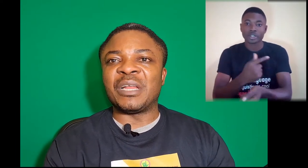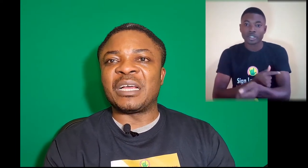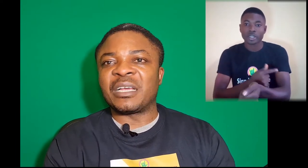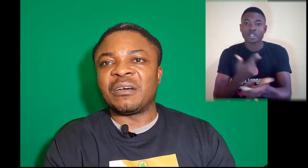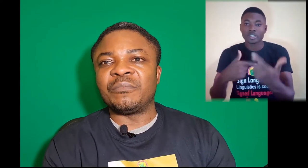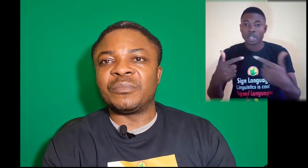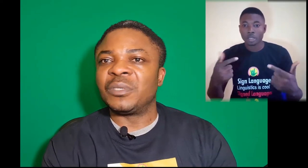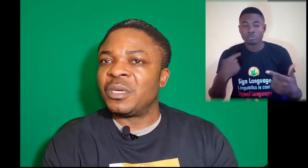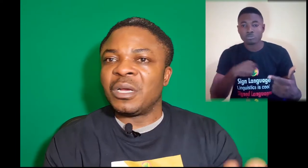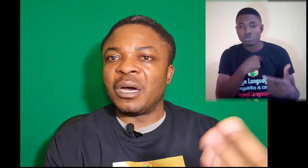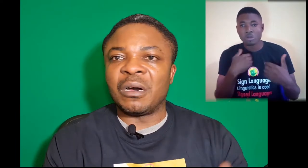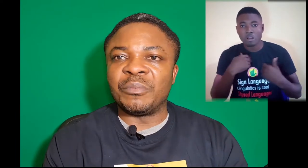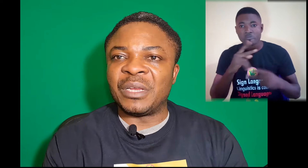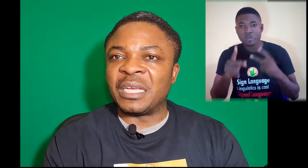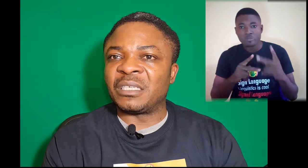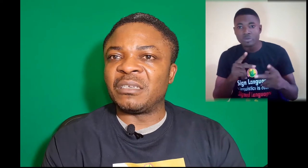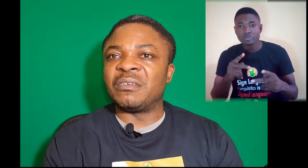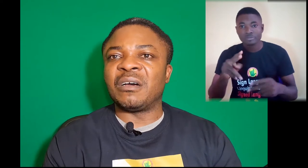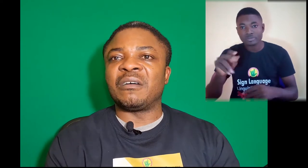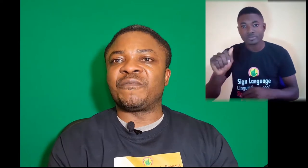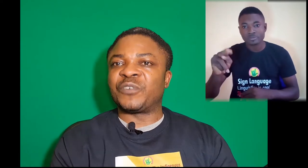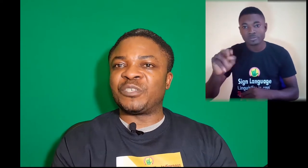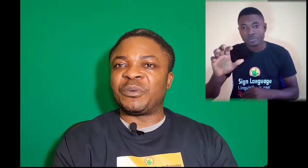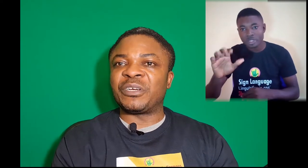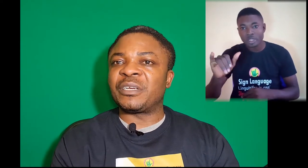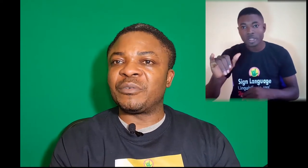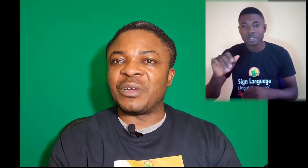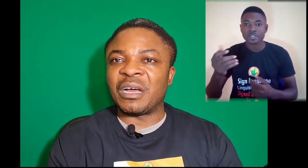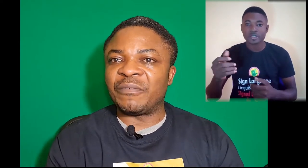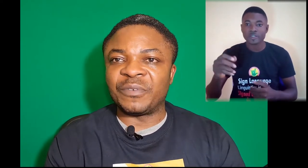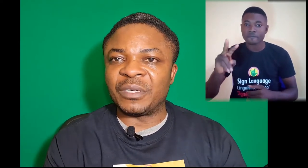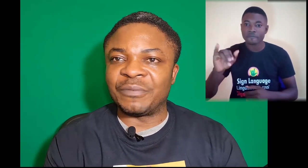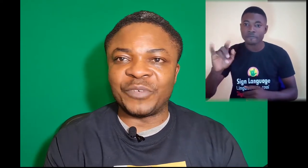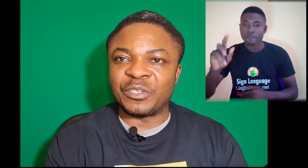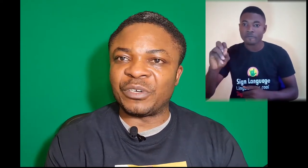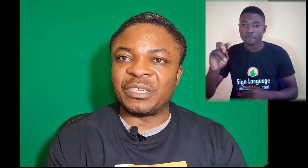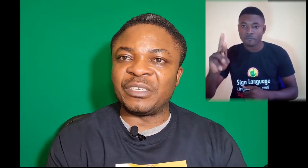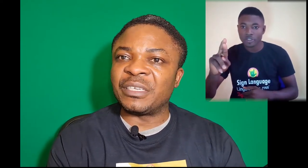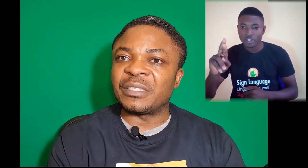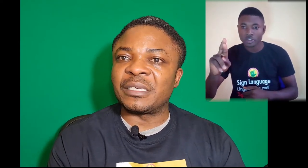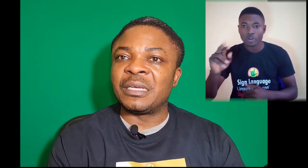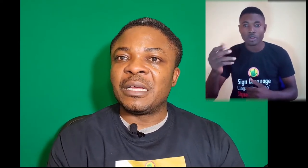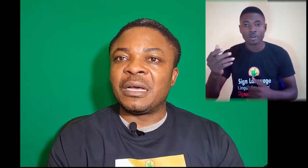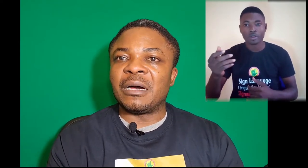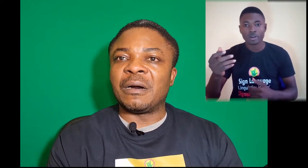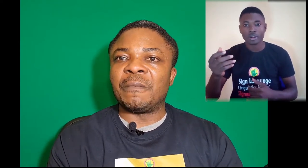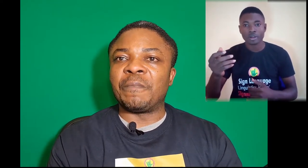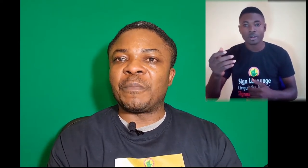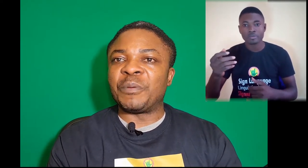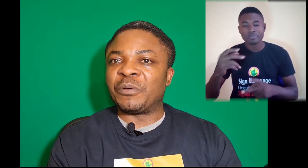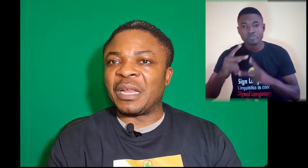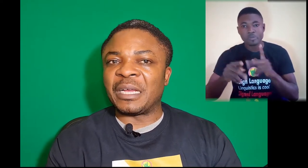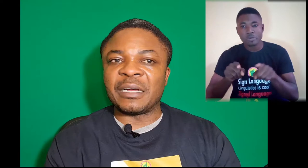like Nancy Friesberg, have Victoria Nist, people like